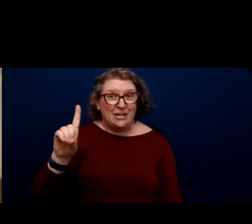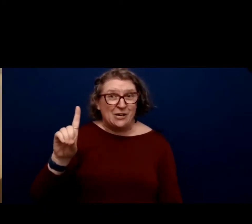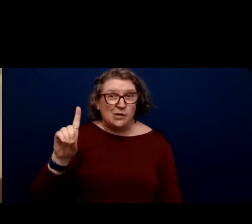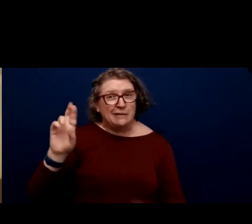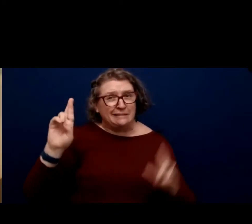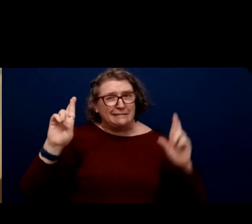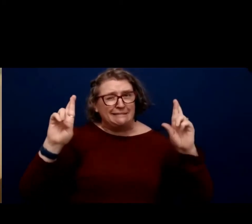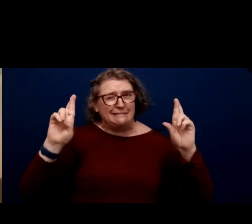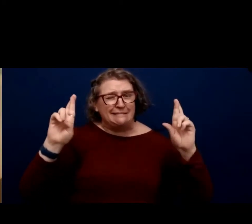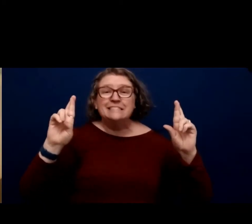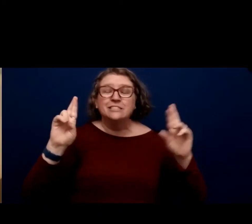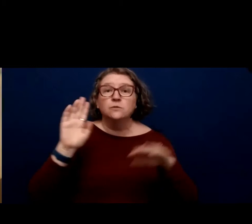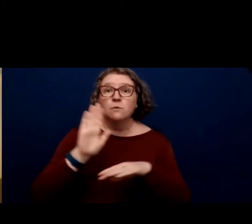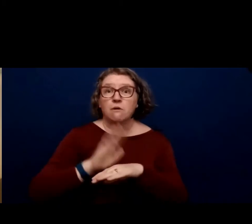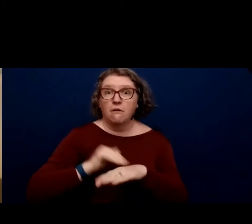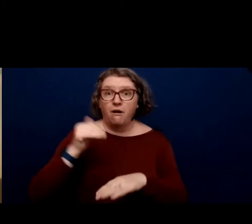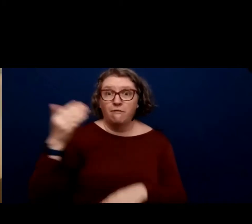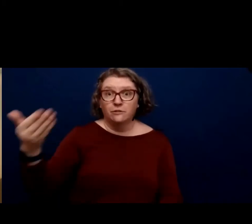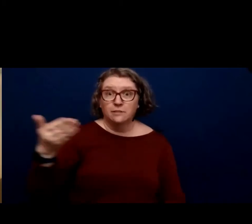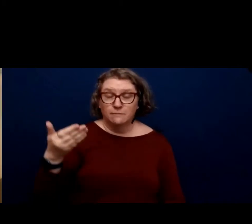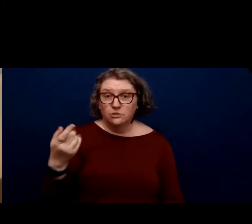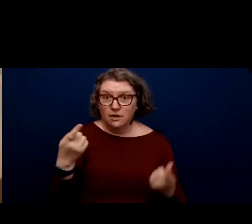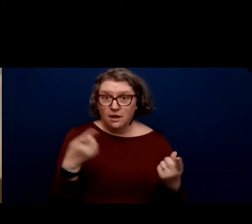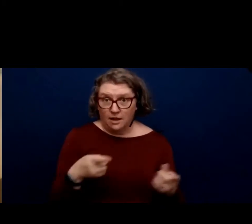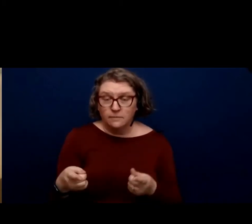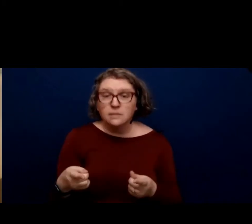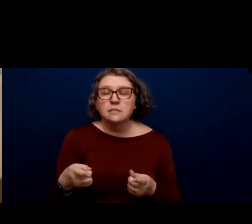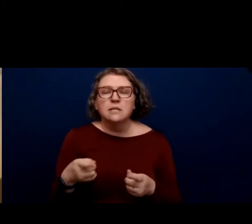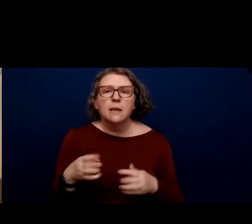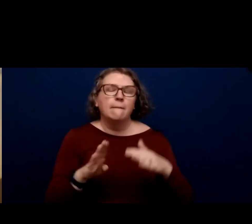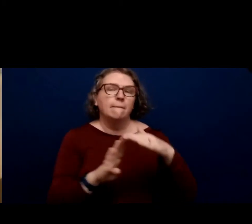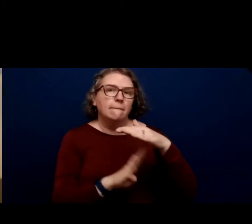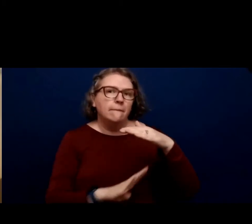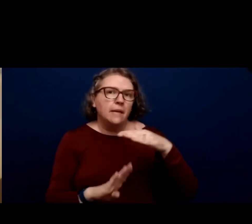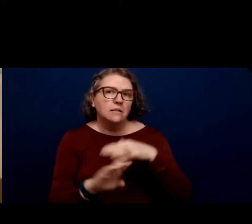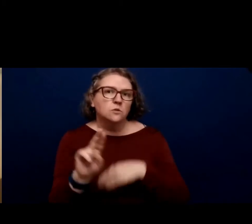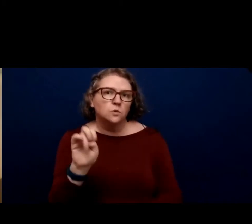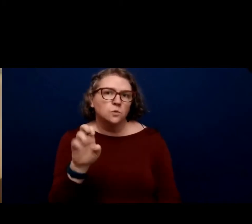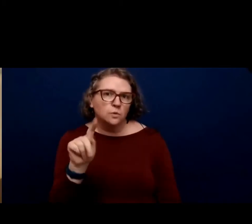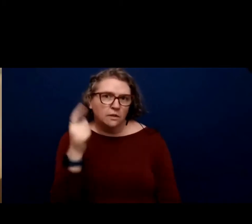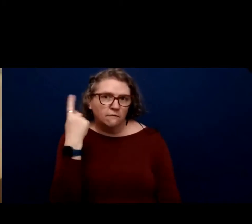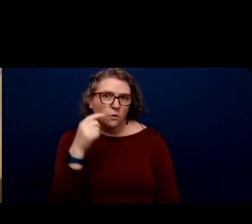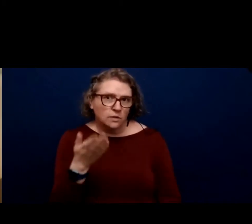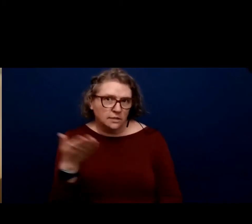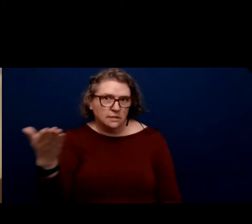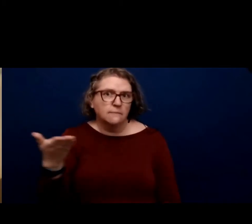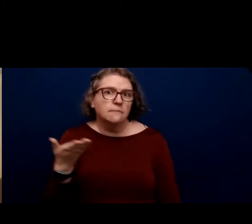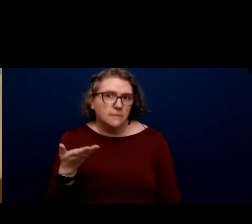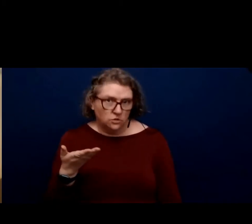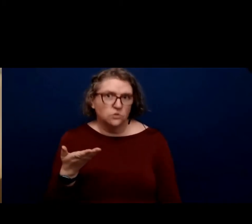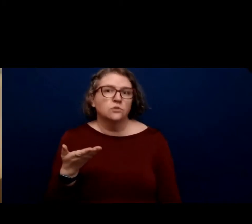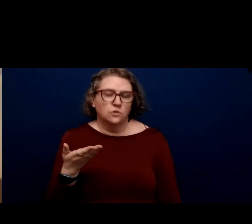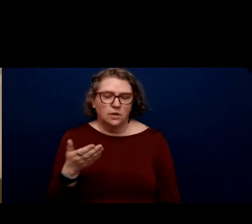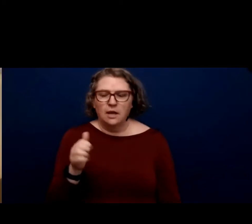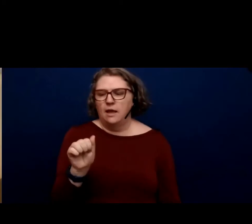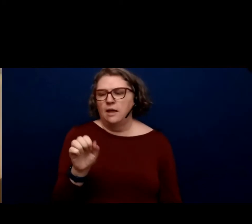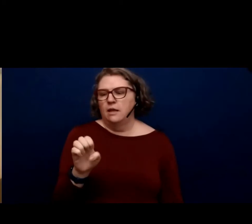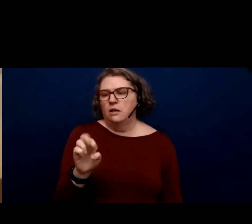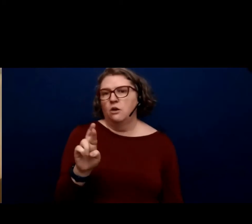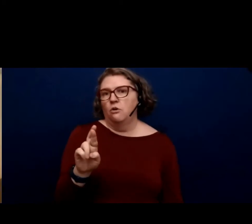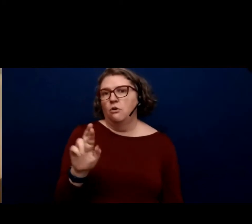out, the basic units for submission are the ARA